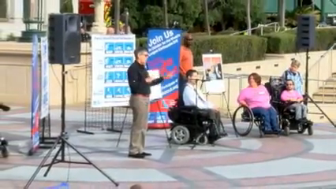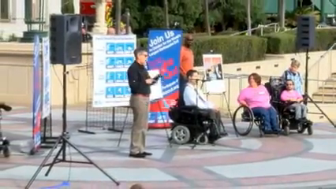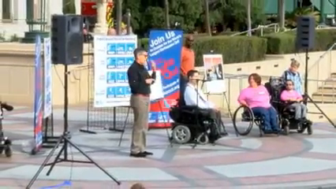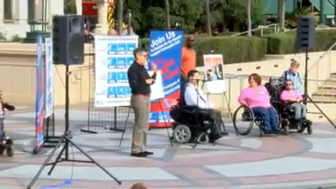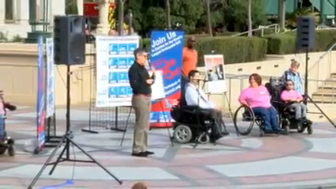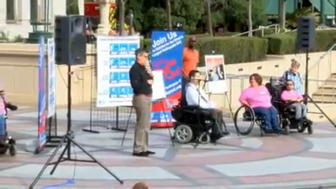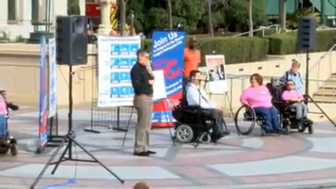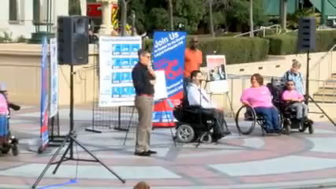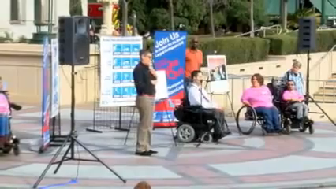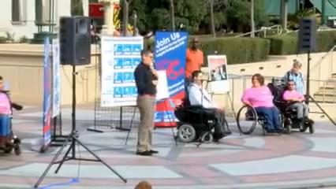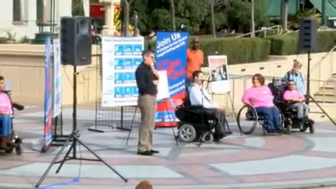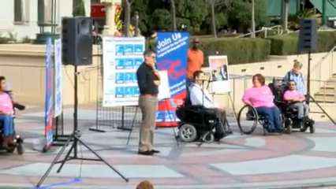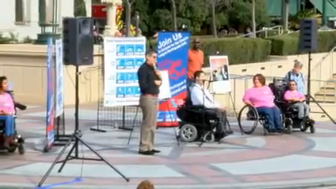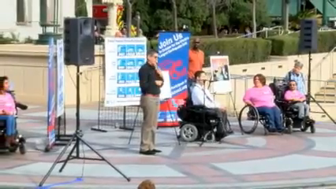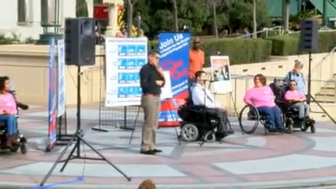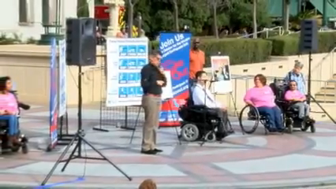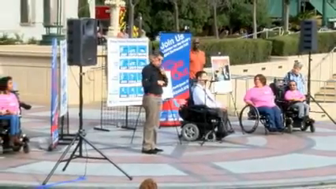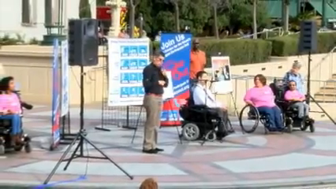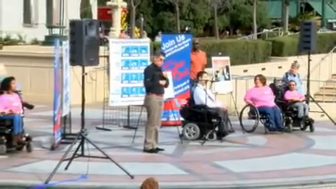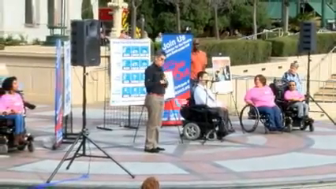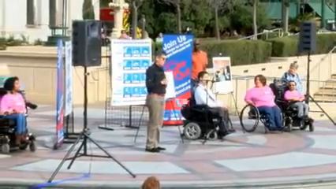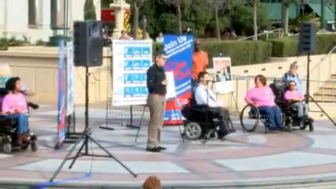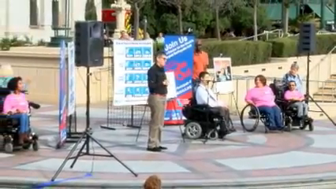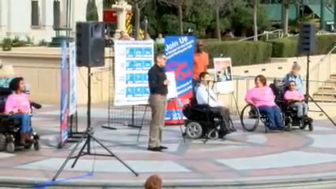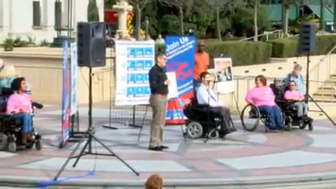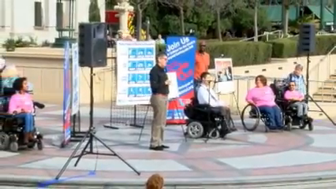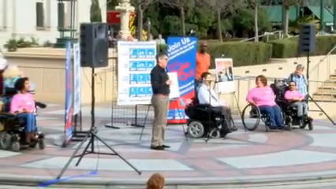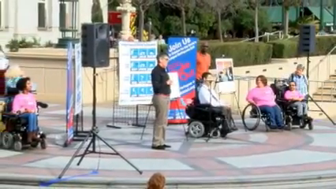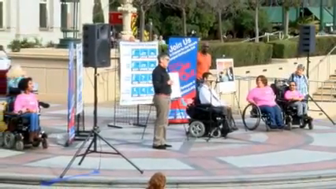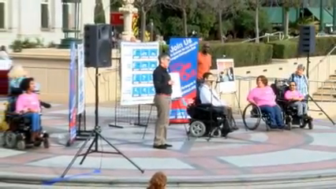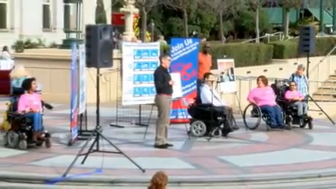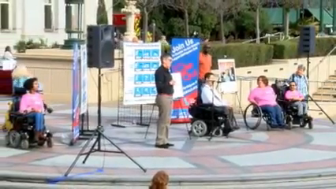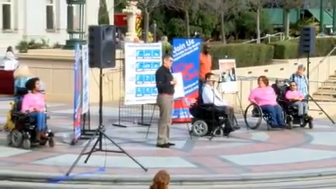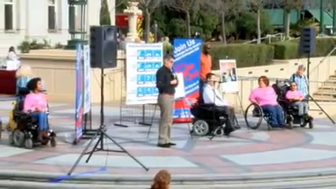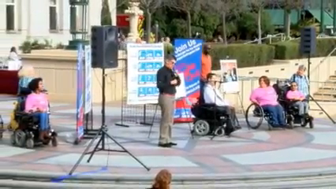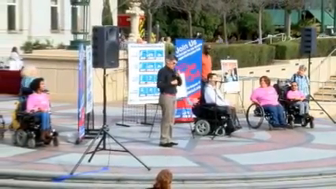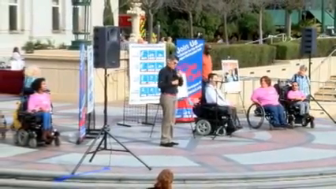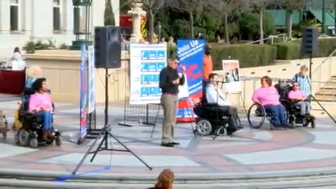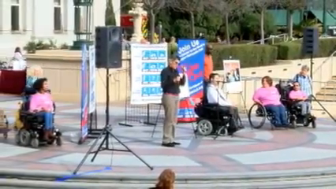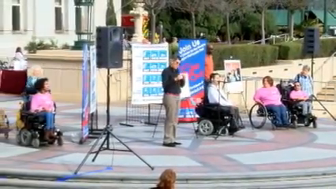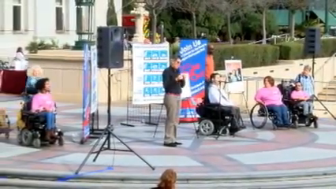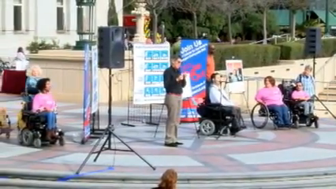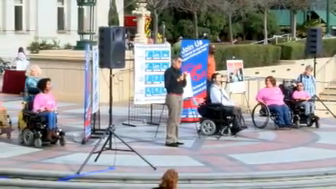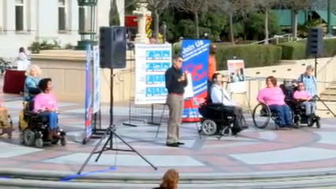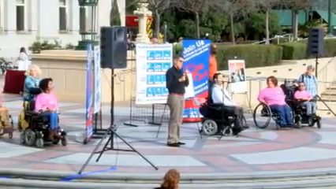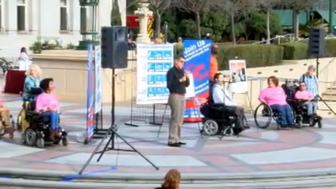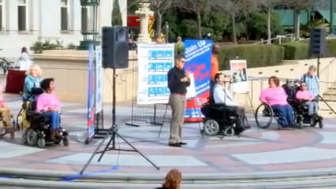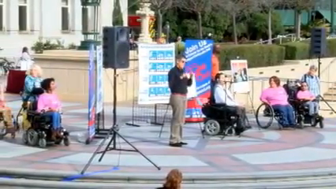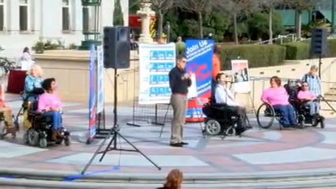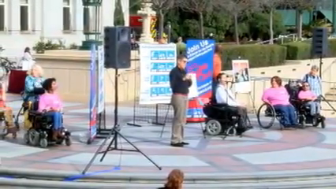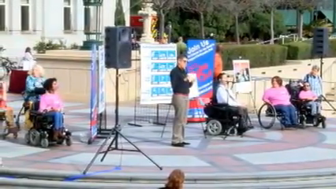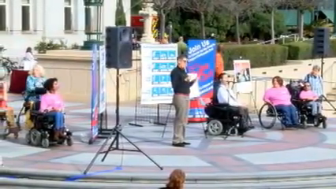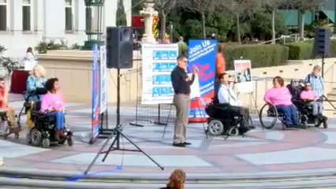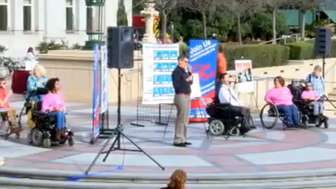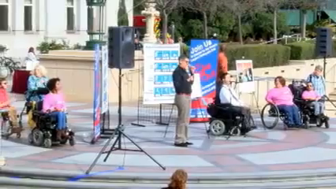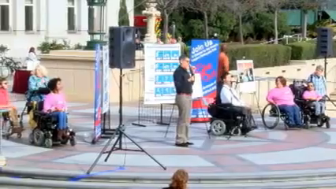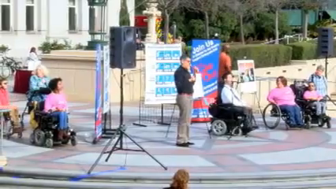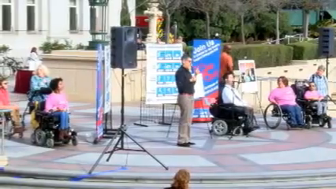you, and the numberless disabled people behind him, smiled and said